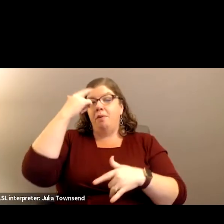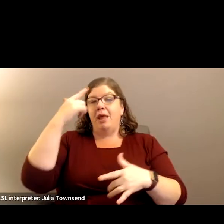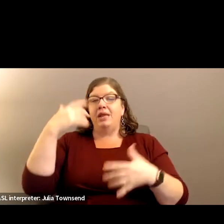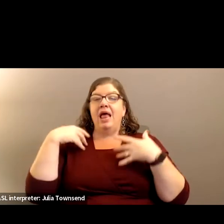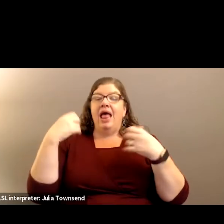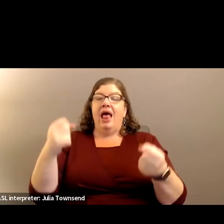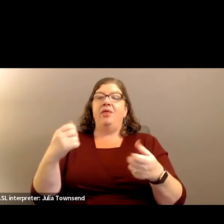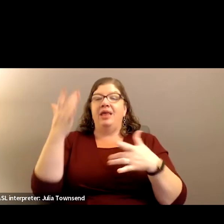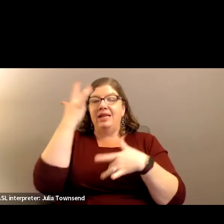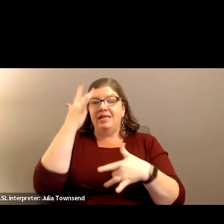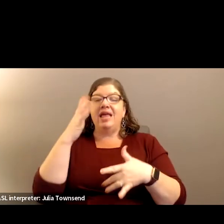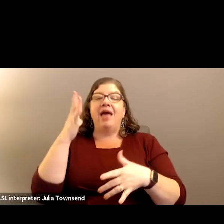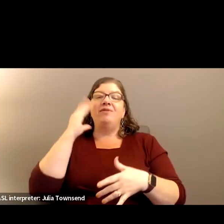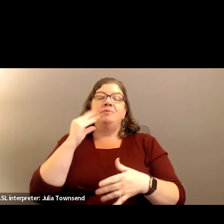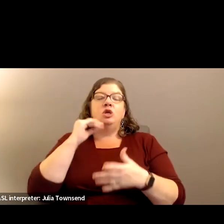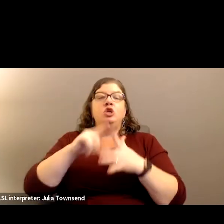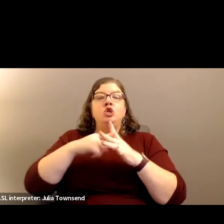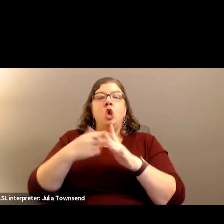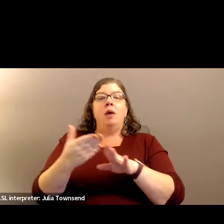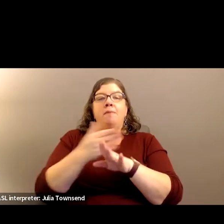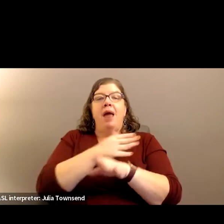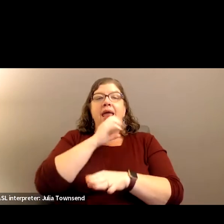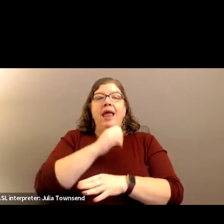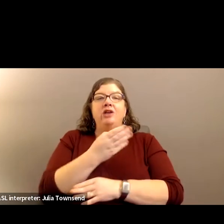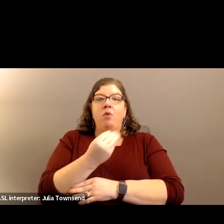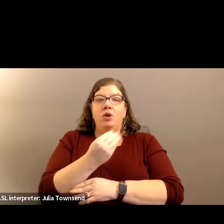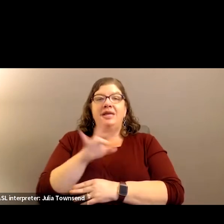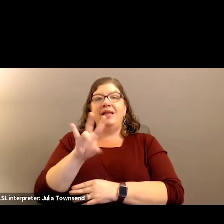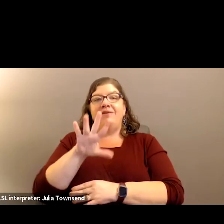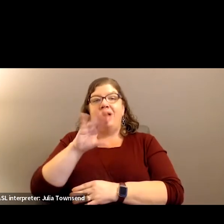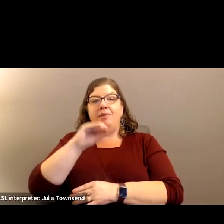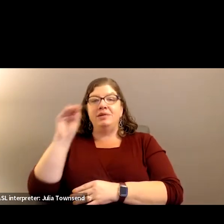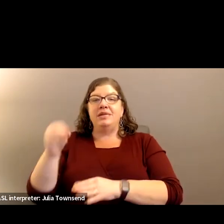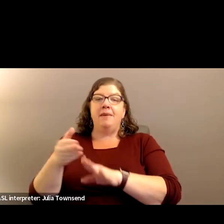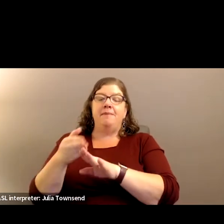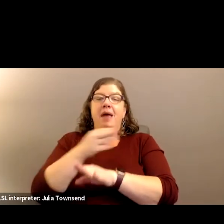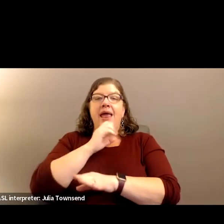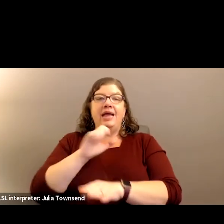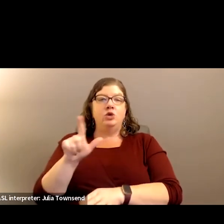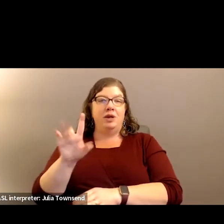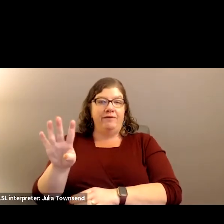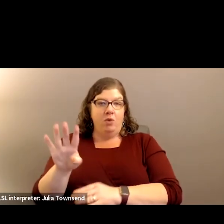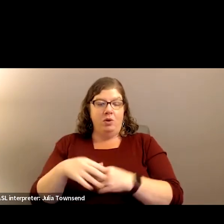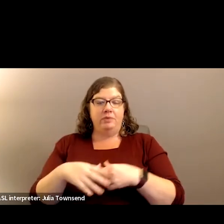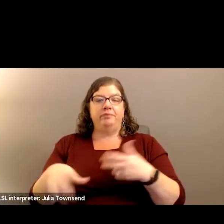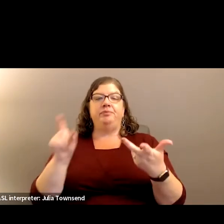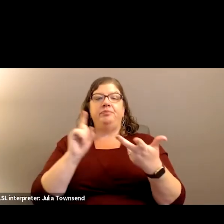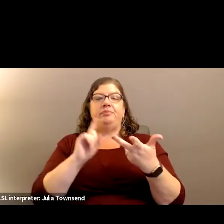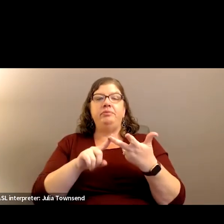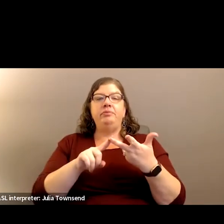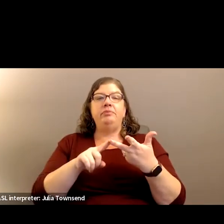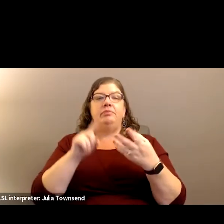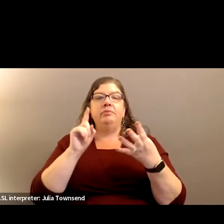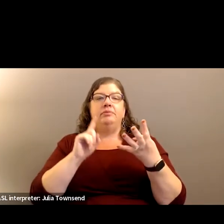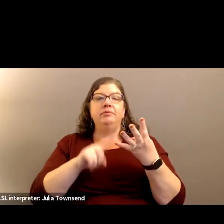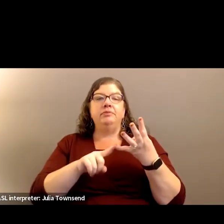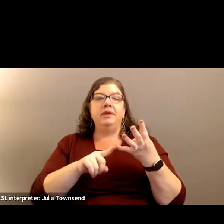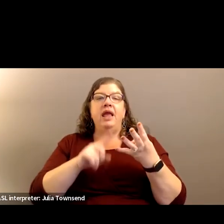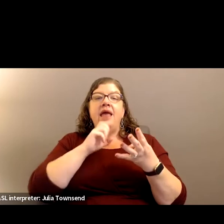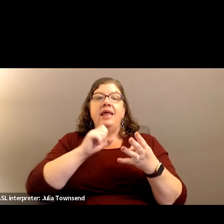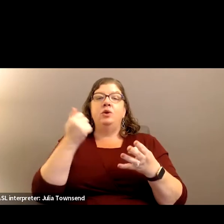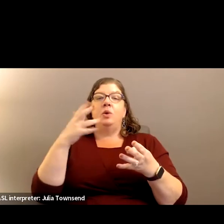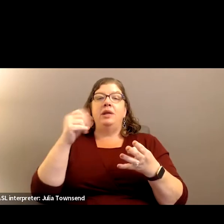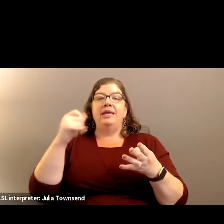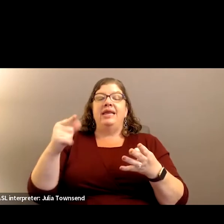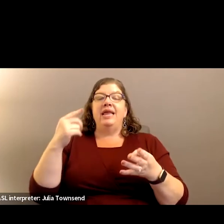experience symptoms by age 14, and 75% emerge by age 24. And as of 2019, Santa Barbara County